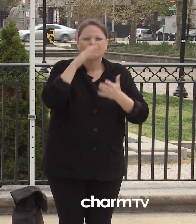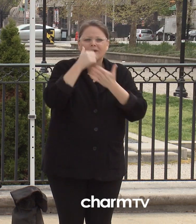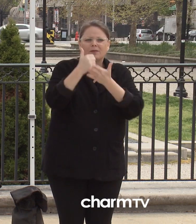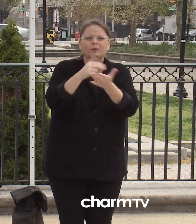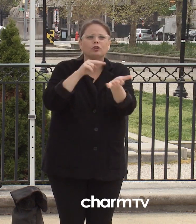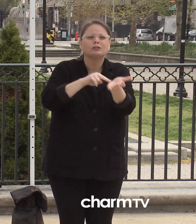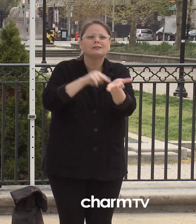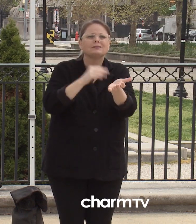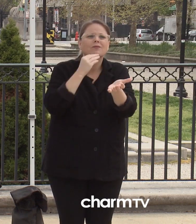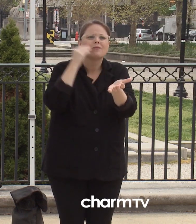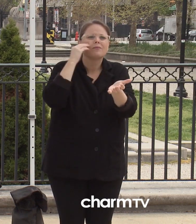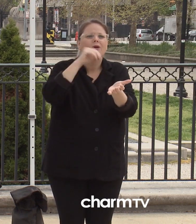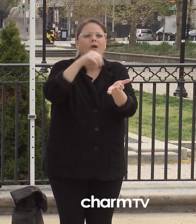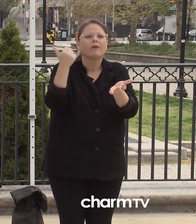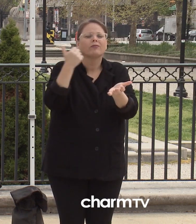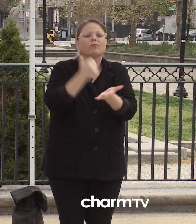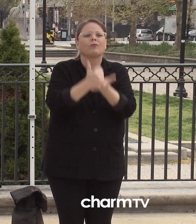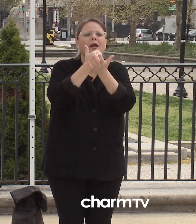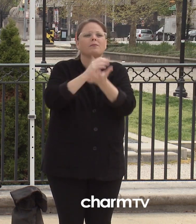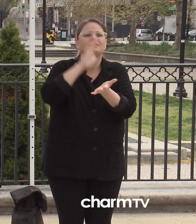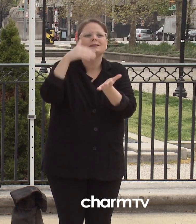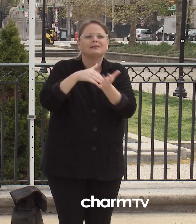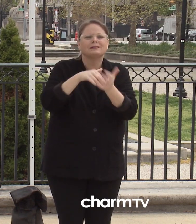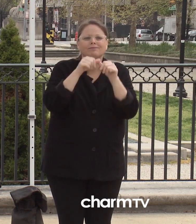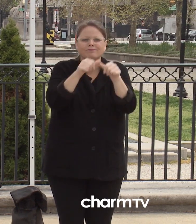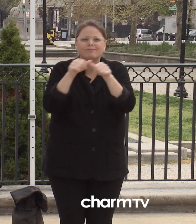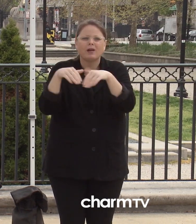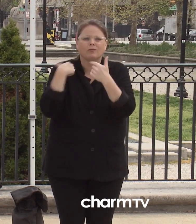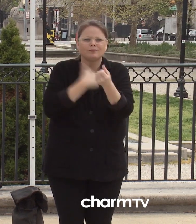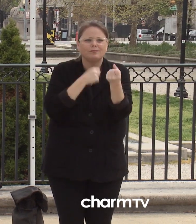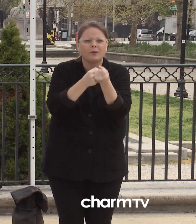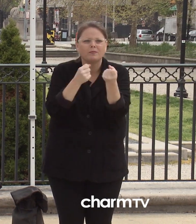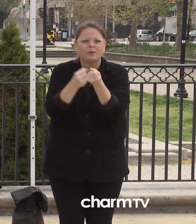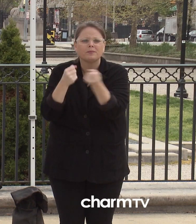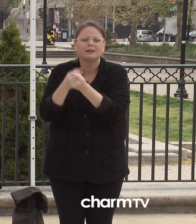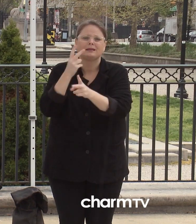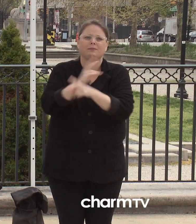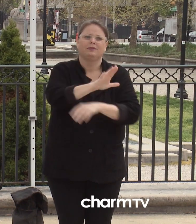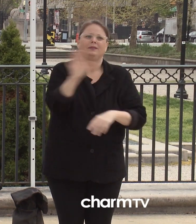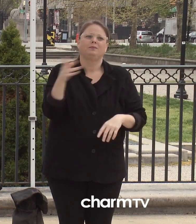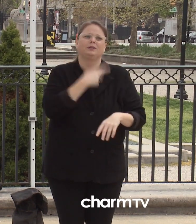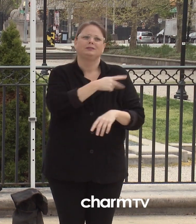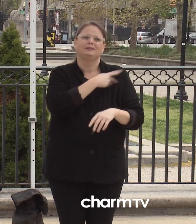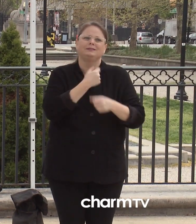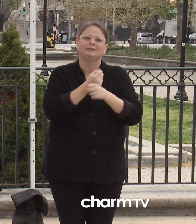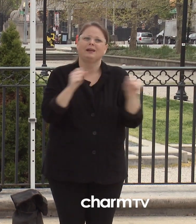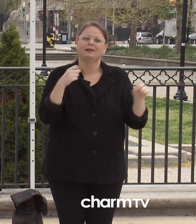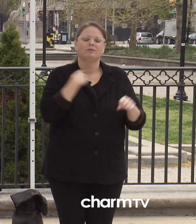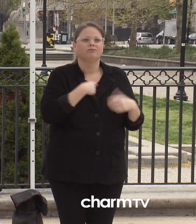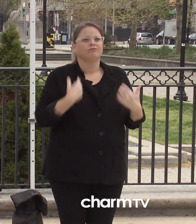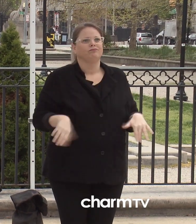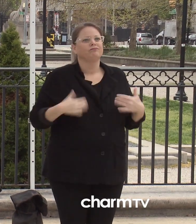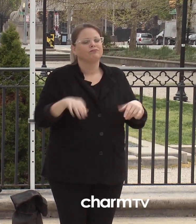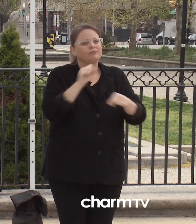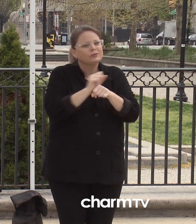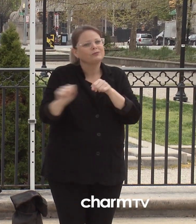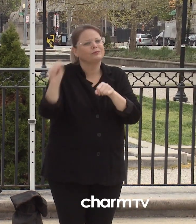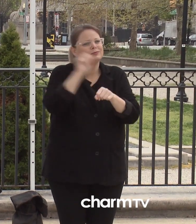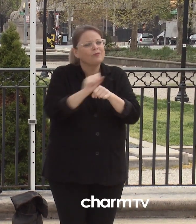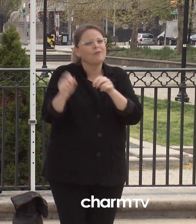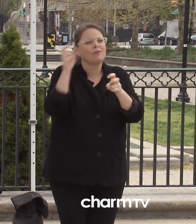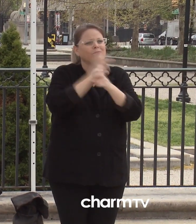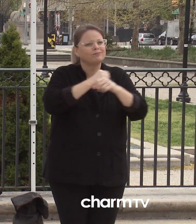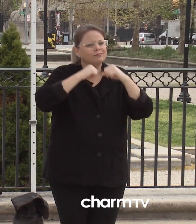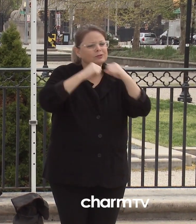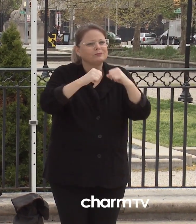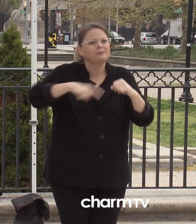cohorting and general infection control as we work to protect one of our most vulnerable groups of people. I would now like to invite Director